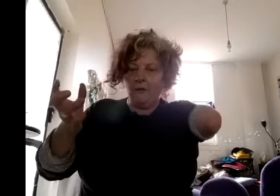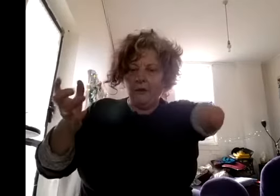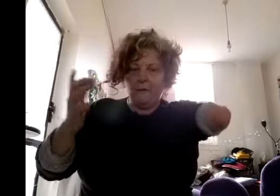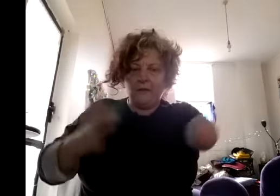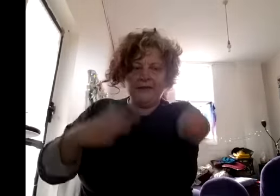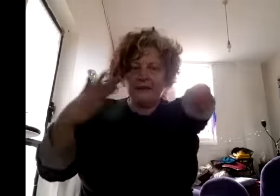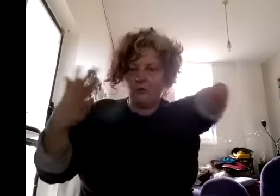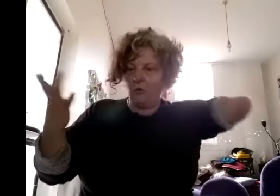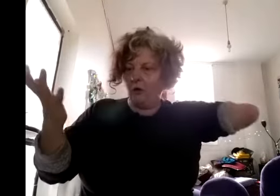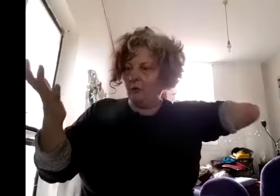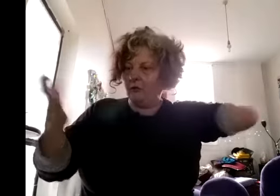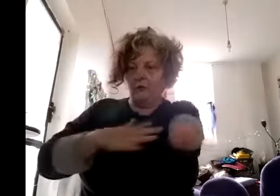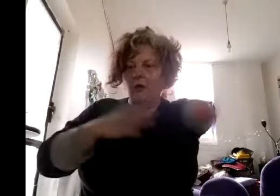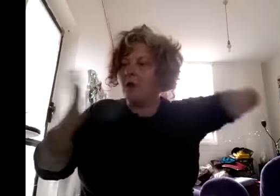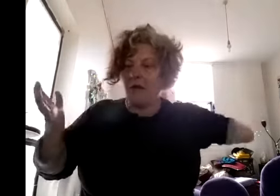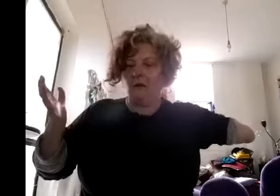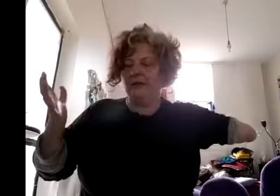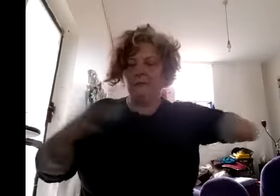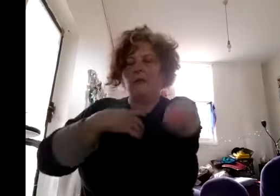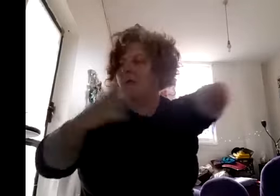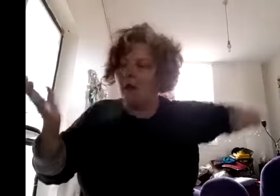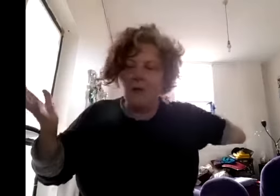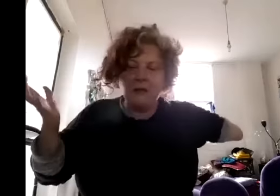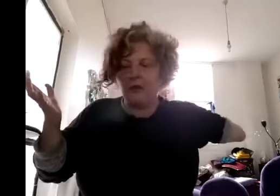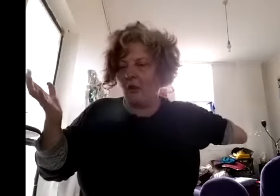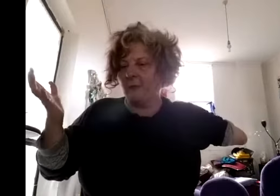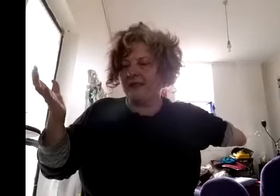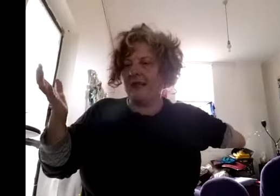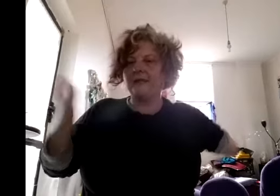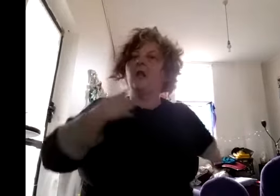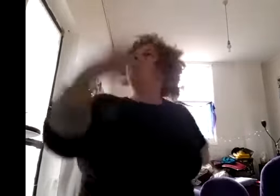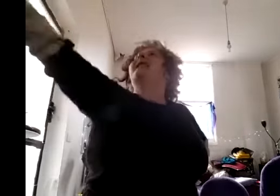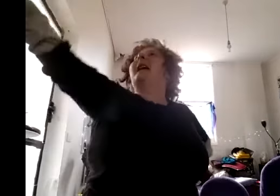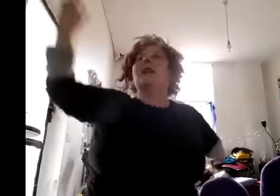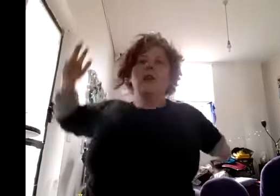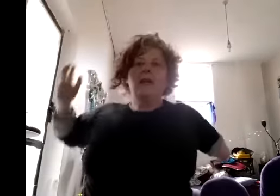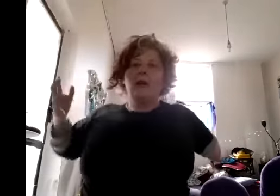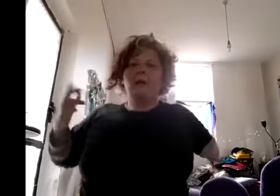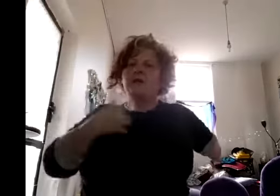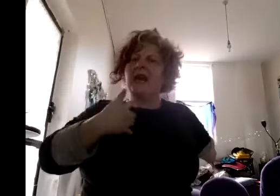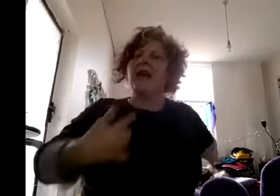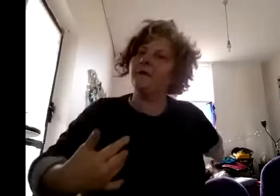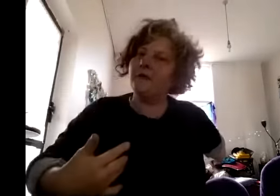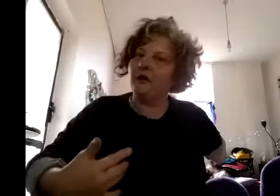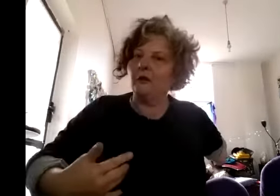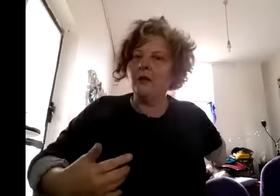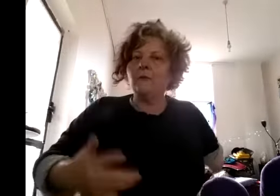facing the world knowing i'm different knowing i'm going to cop stairs but sailing on anyway because i have to so